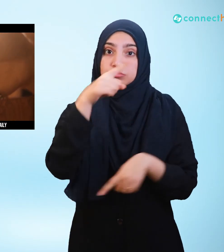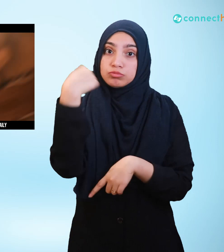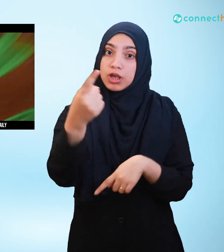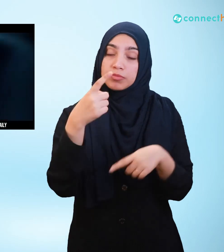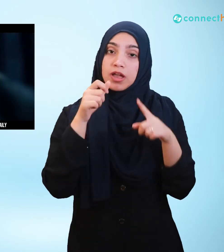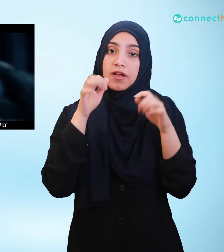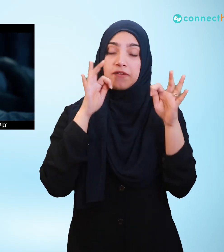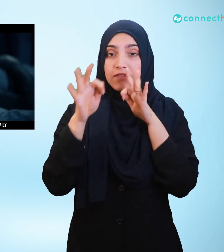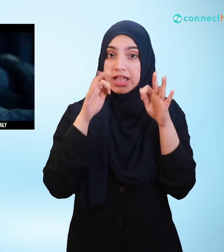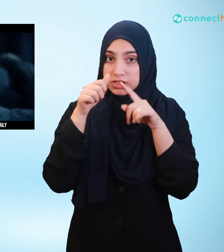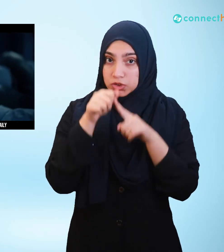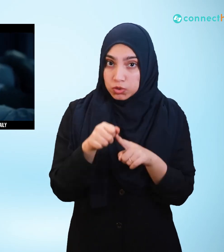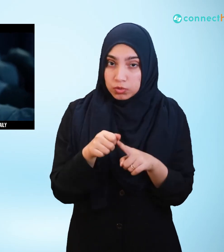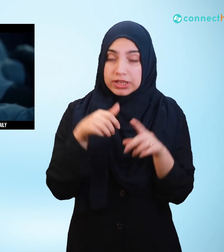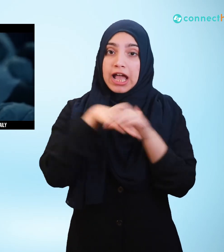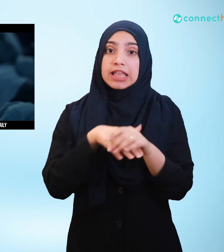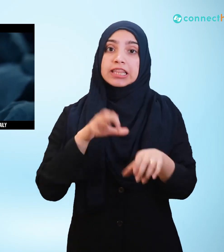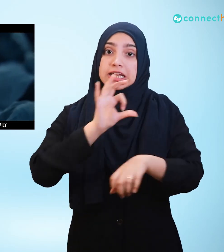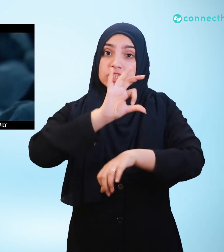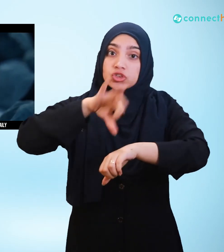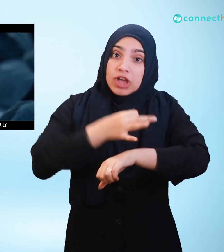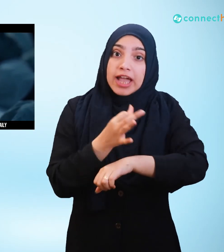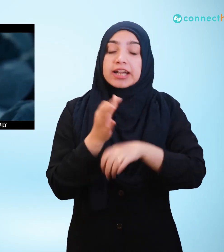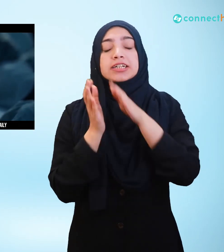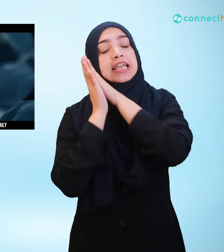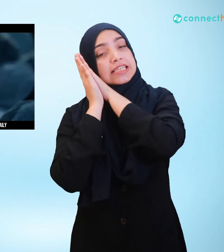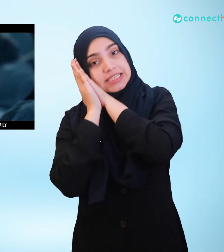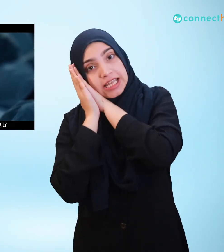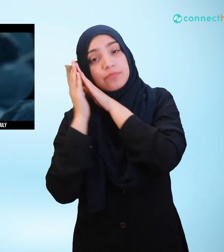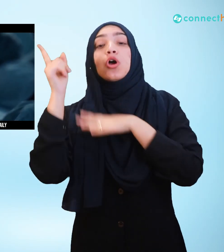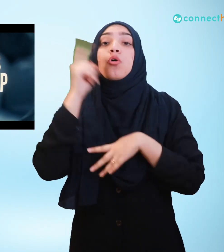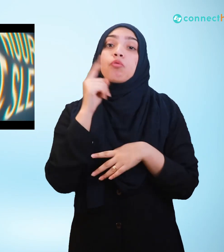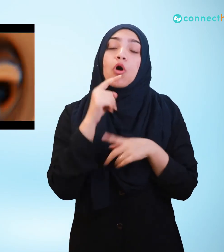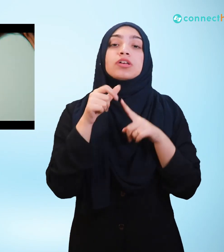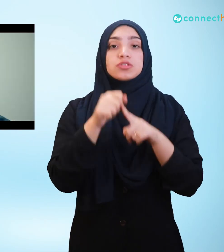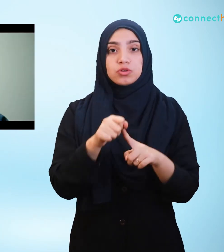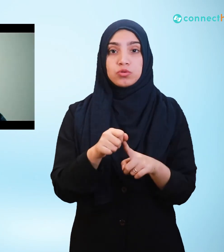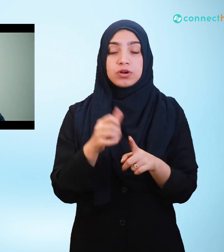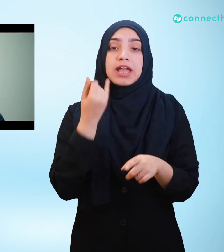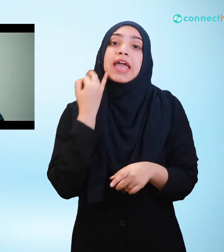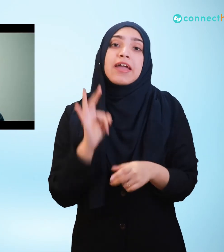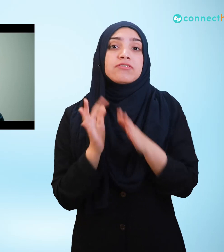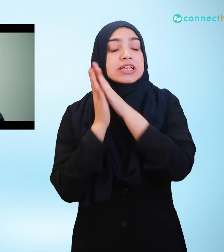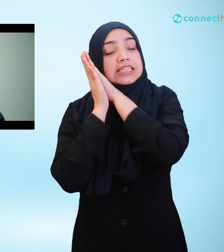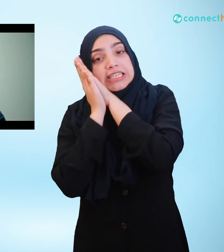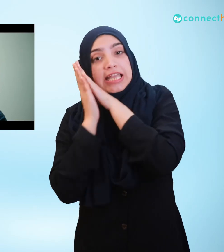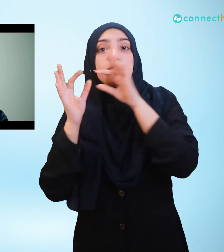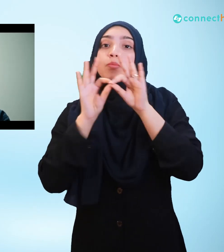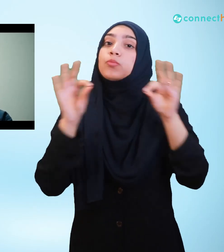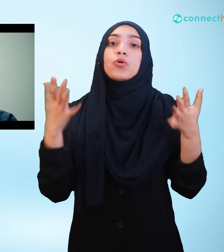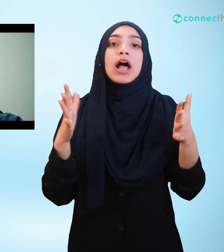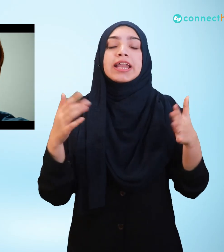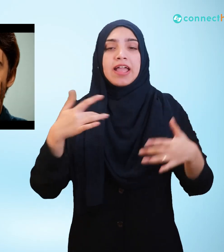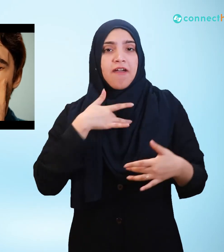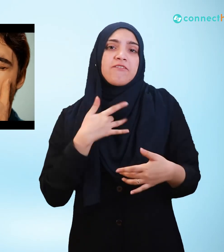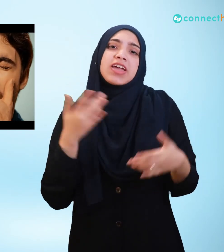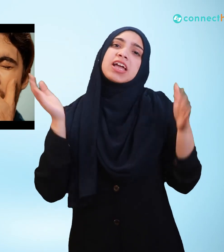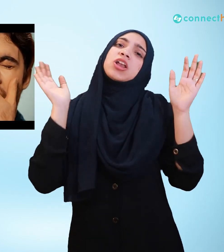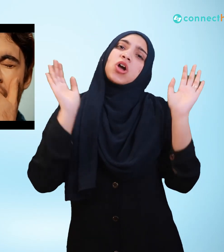But make sure you are getting a minimum of six hours of sleep daily. If you don't get your minimum hours, you could become very lazy in